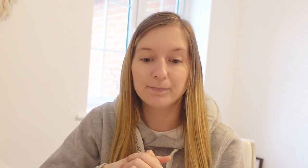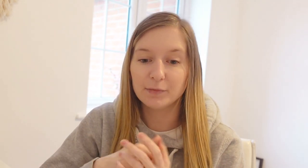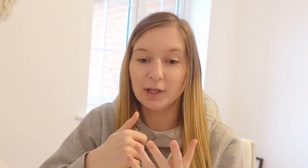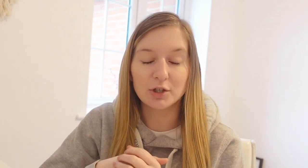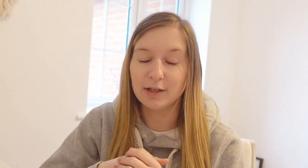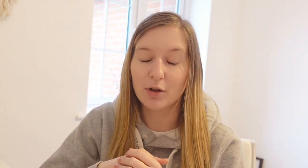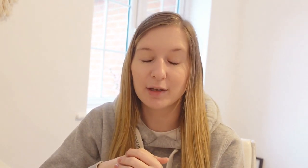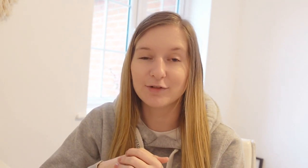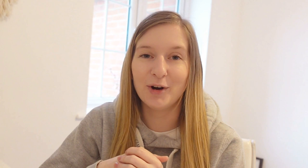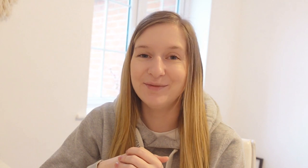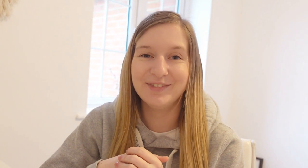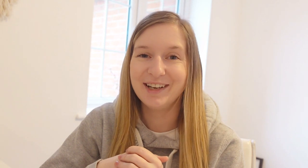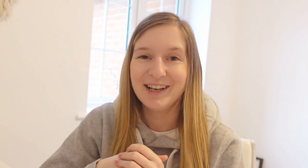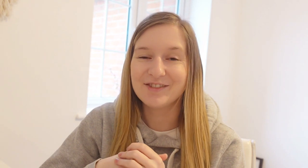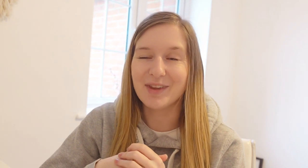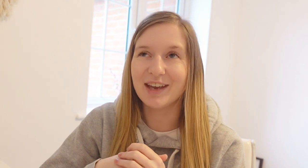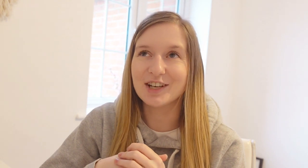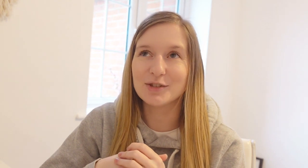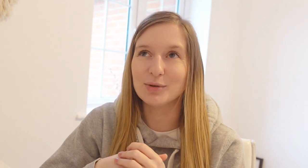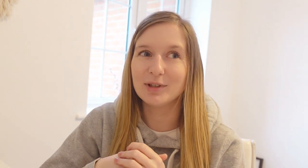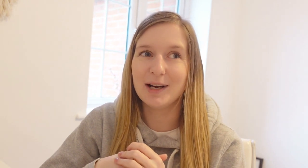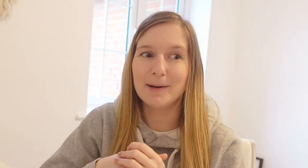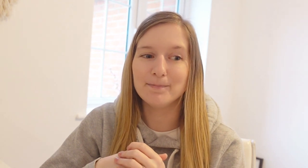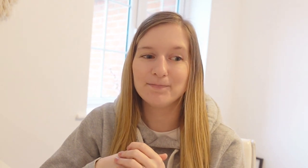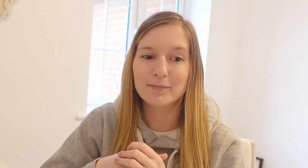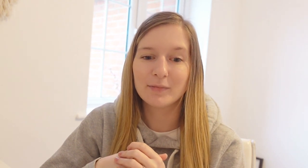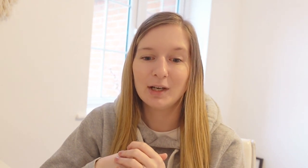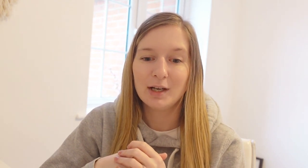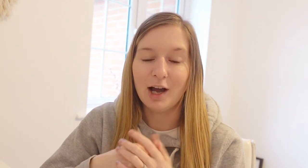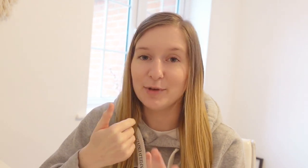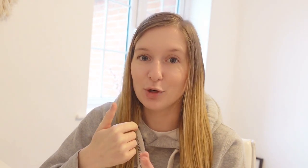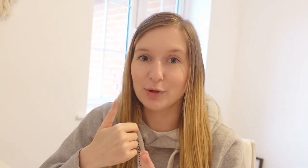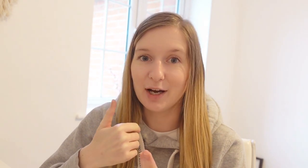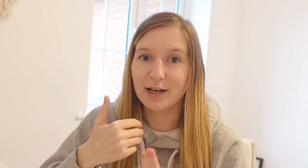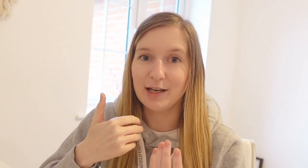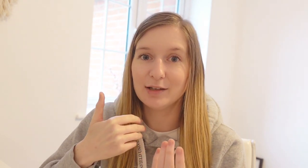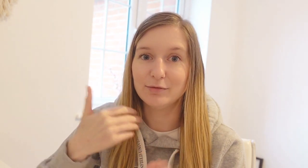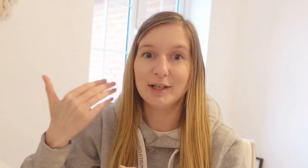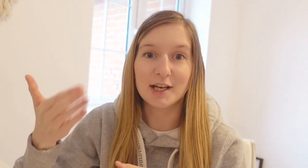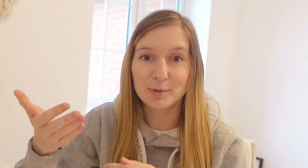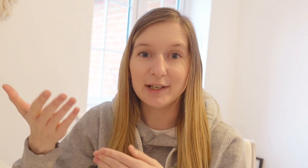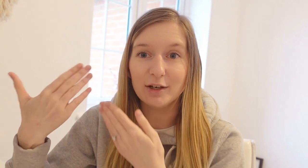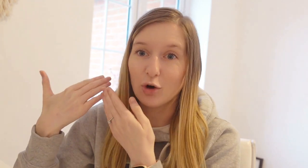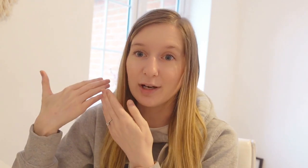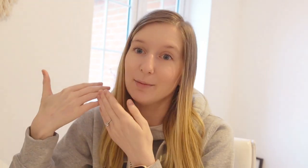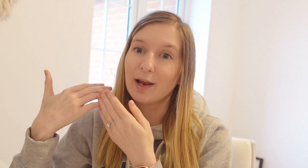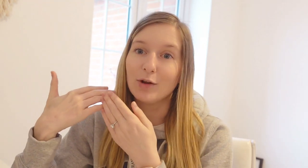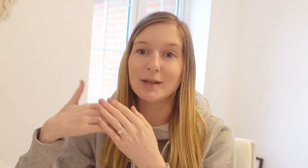Literally nothing from the NHS at all. I've been told that I really desperately need a cochlear implant on this